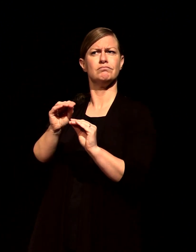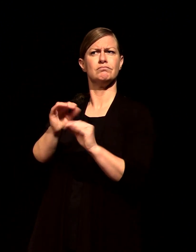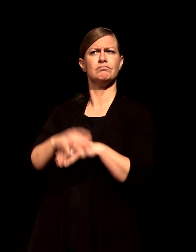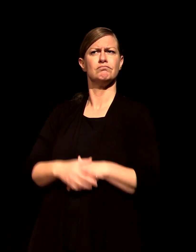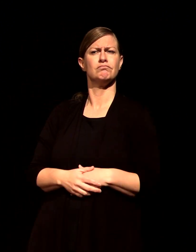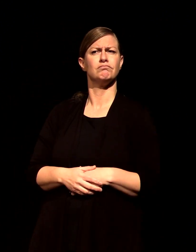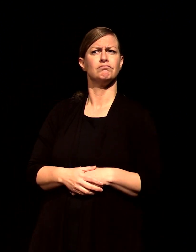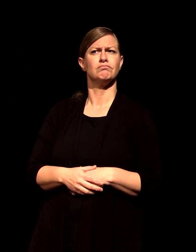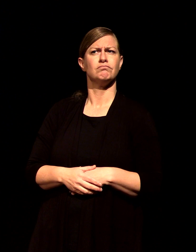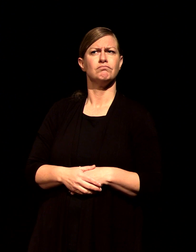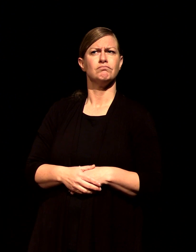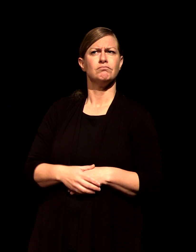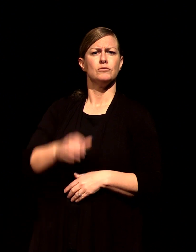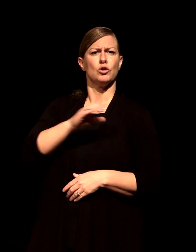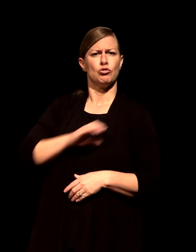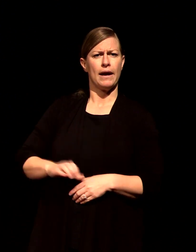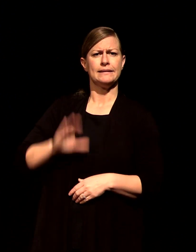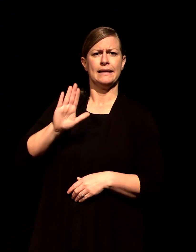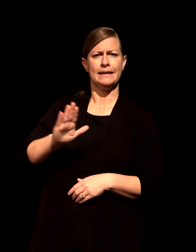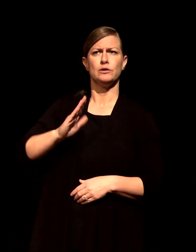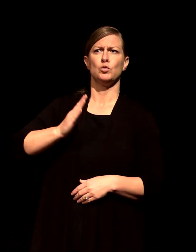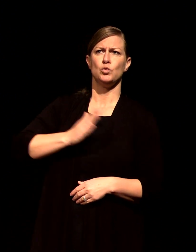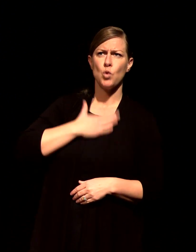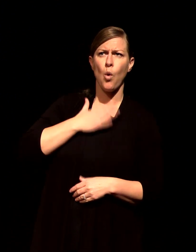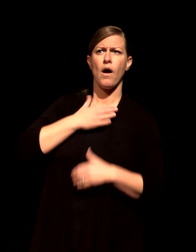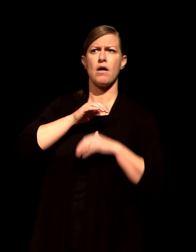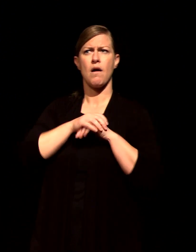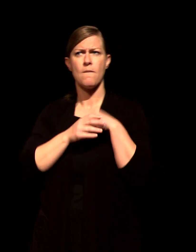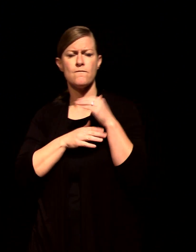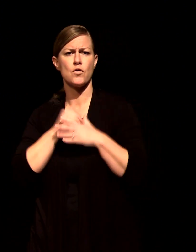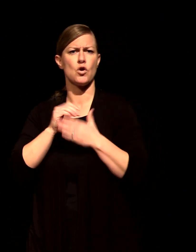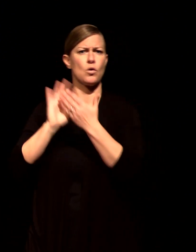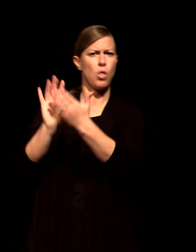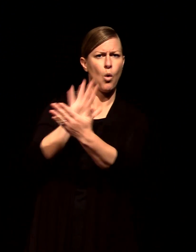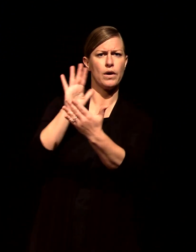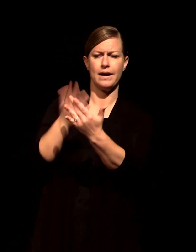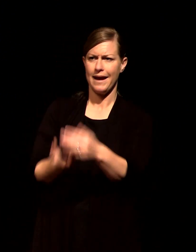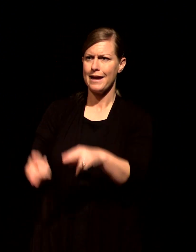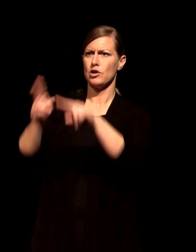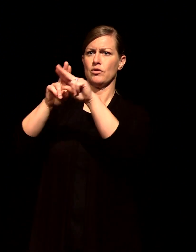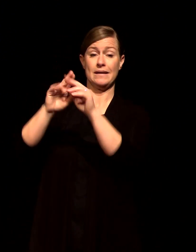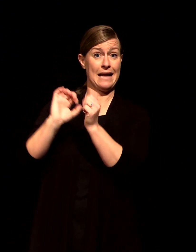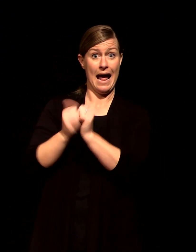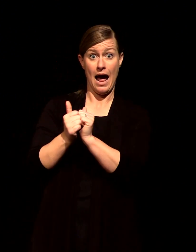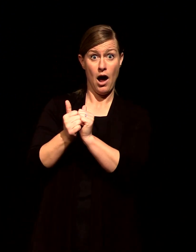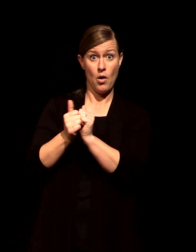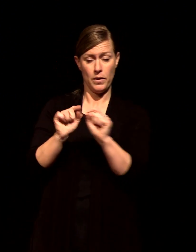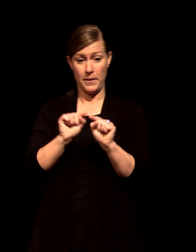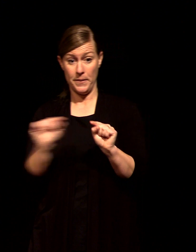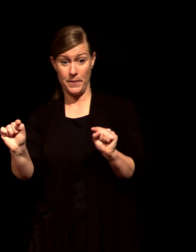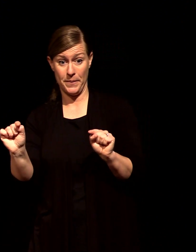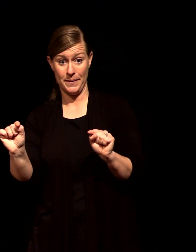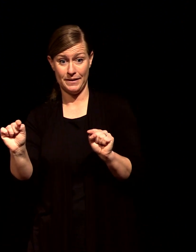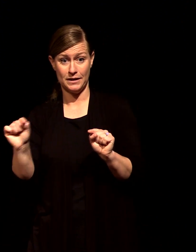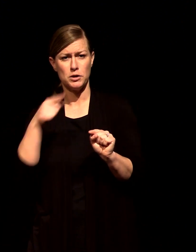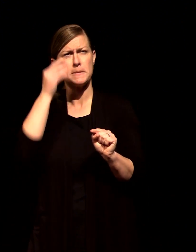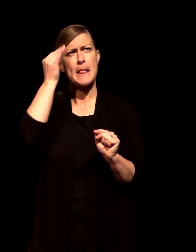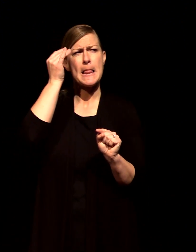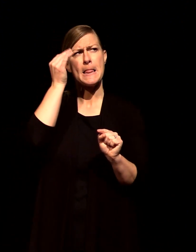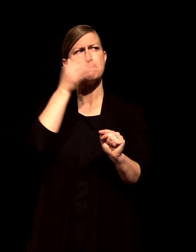how would you want to answer that there are a lot of correct biblical answers that would complete this quote we don't want to be one dimensional in